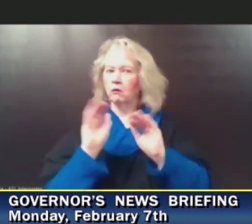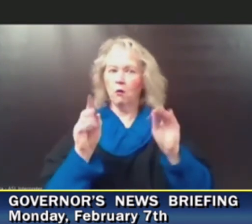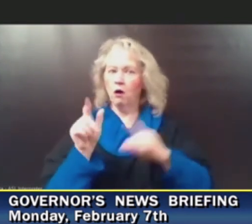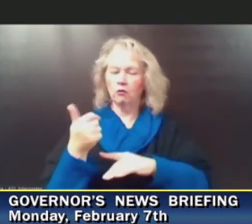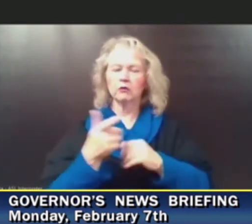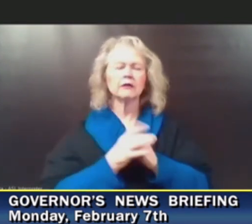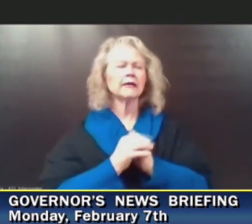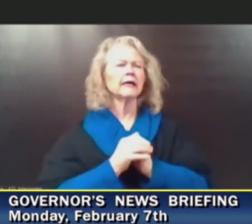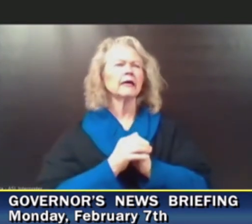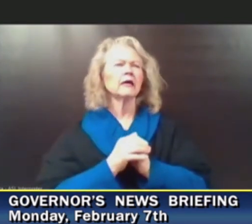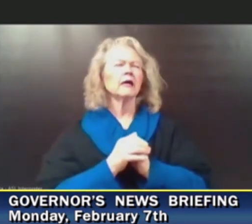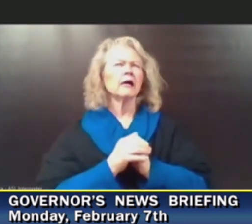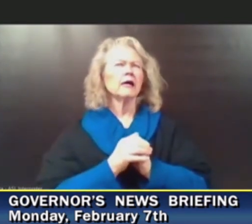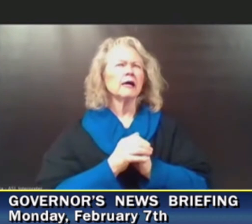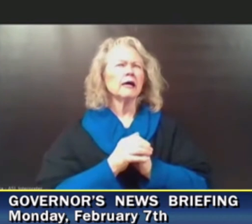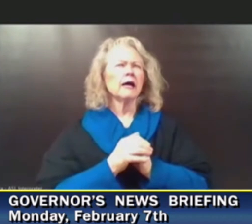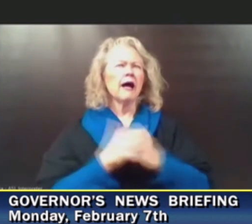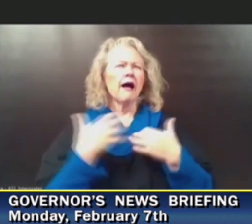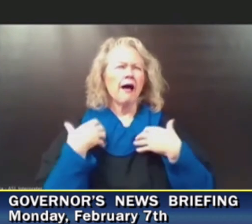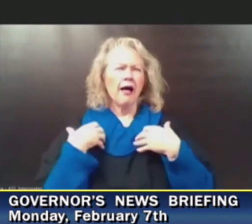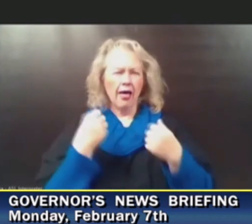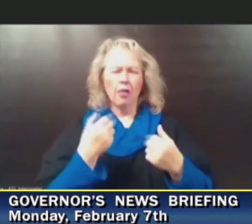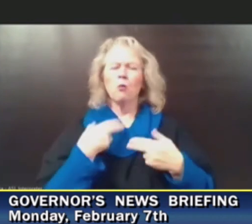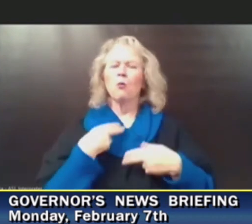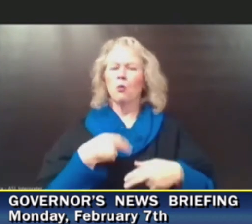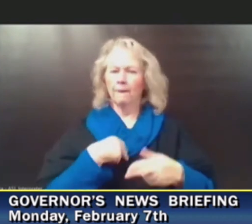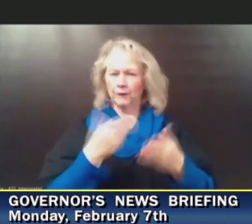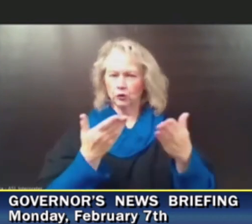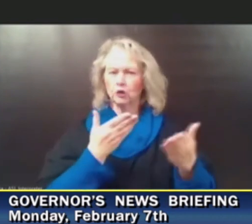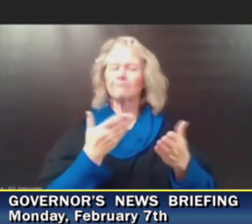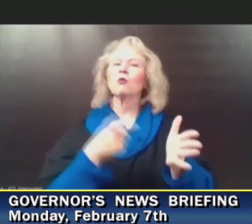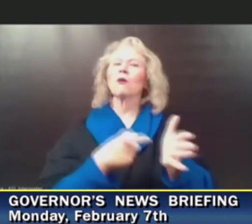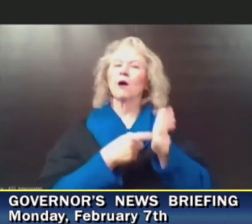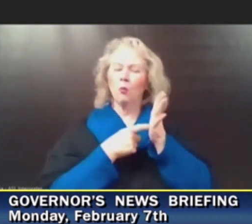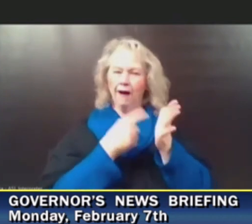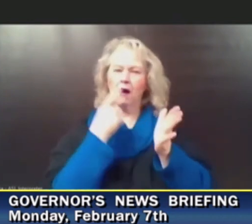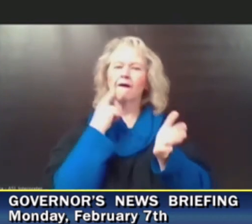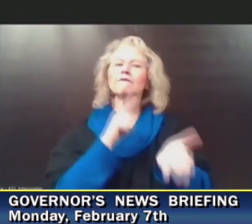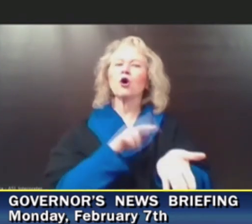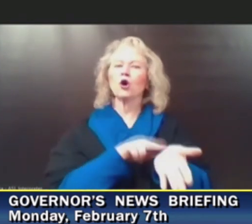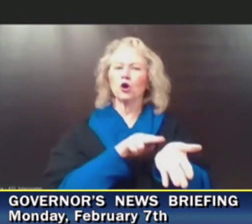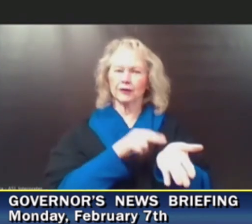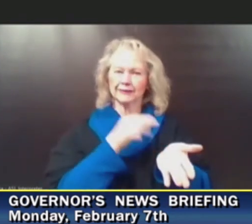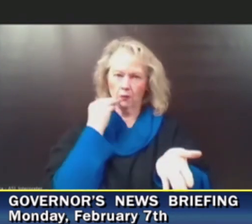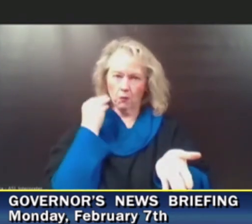Health and Human Services continues to require the mask nursing homes. Do I have that right, Manisha?